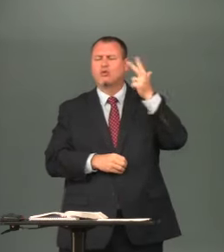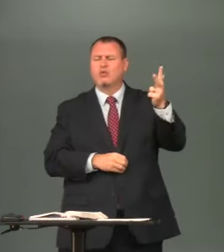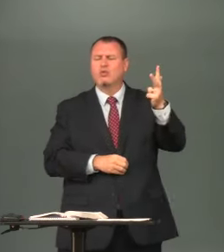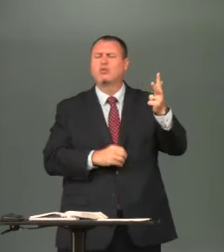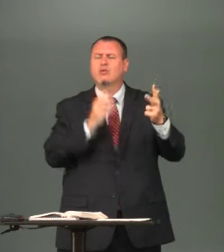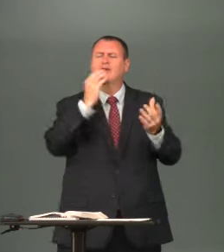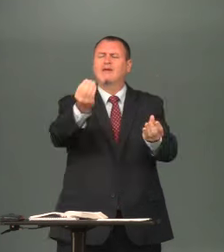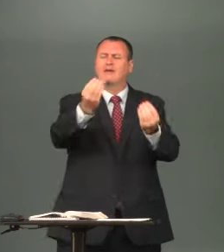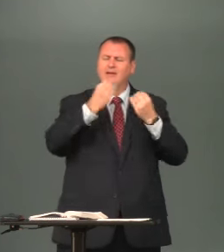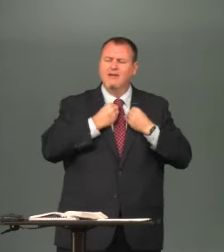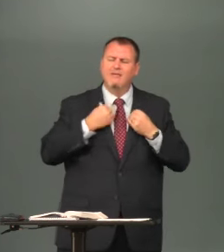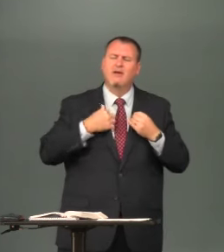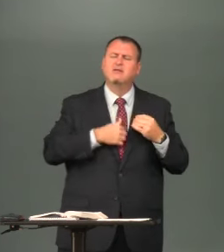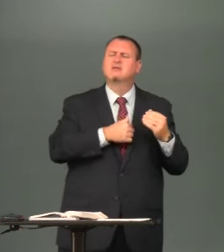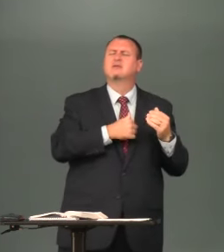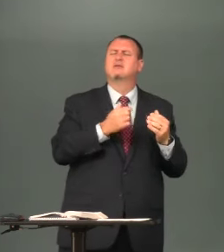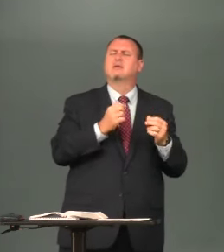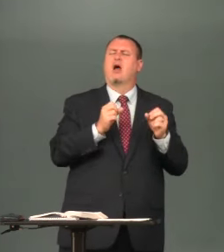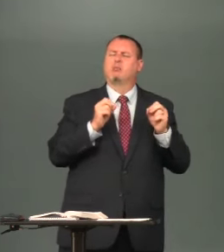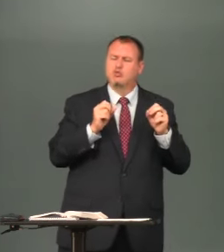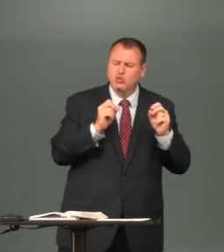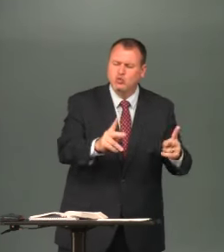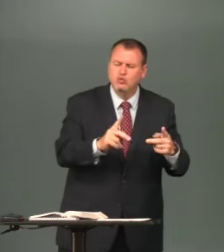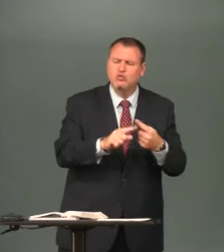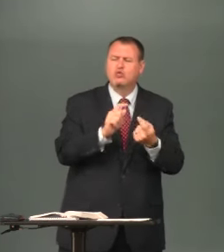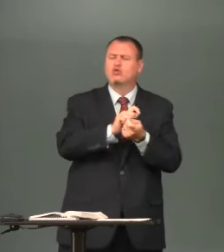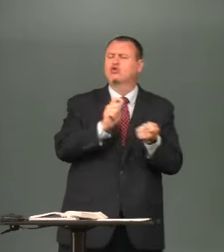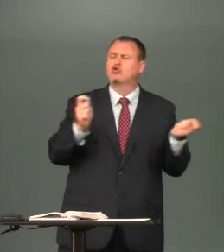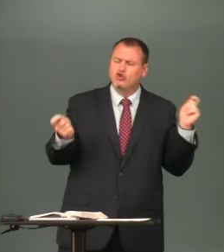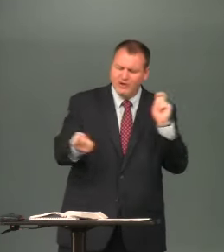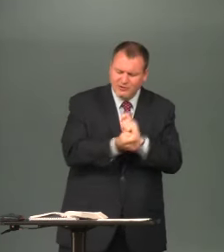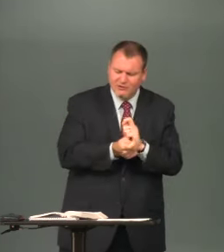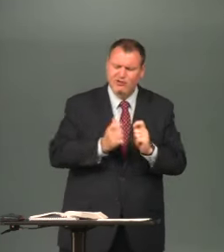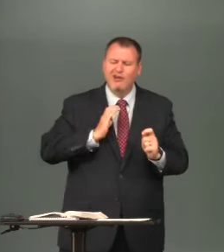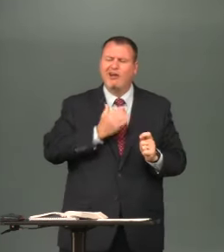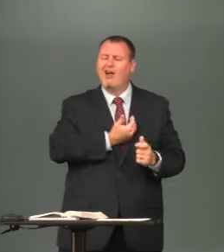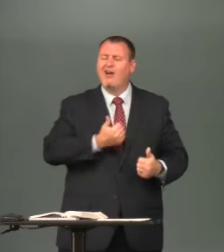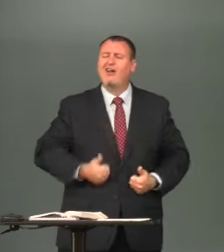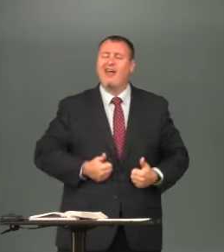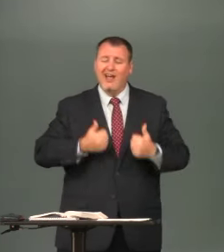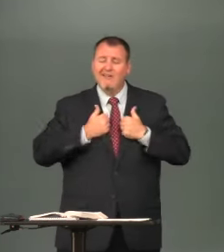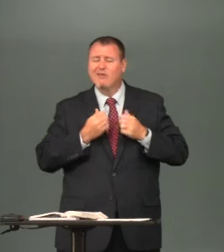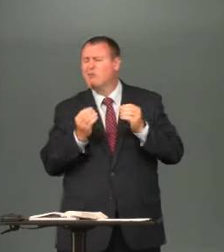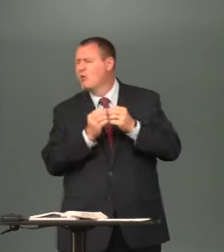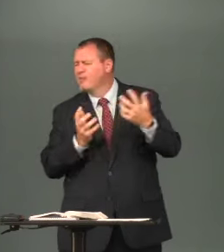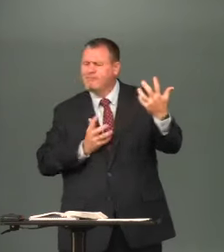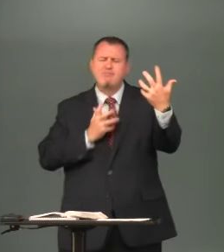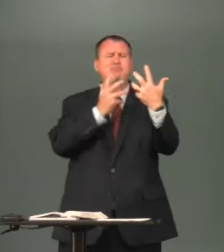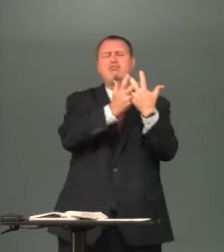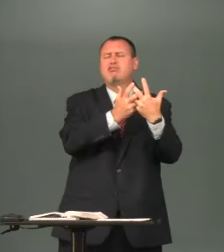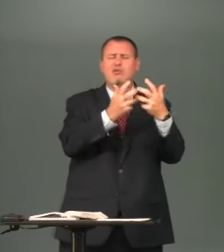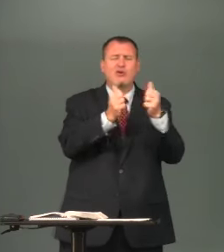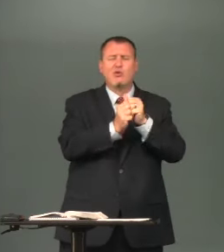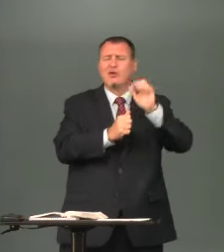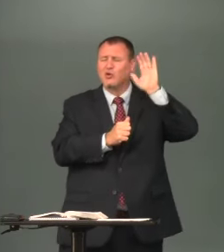word and number three to give us the opportunity to change our lives to be